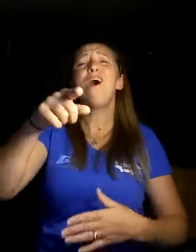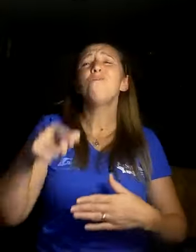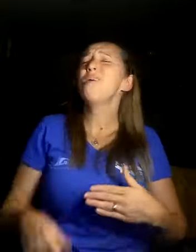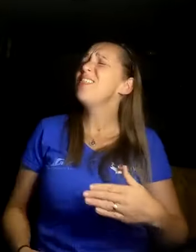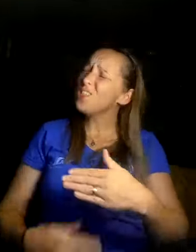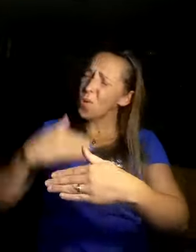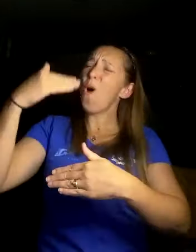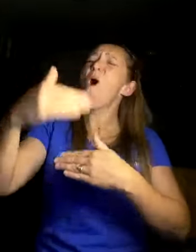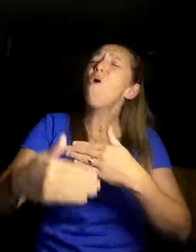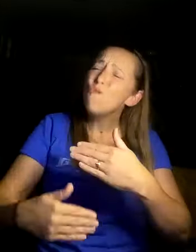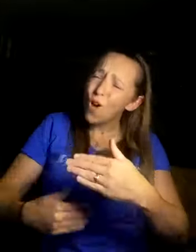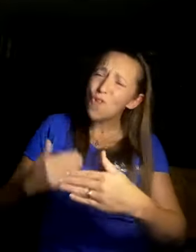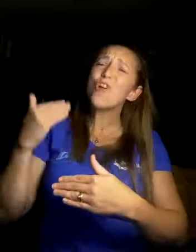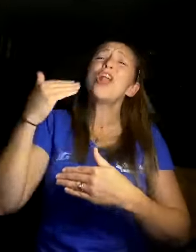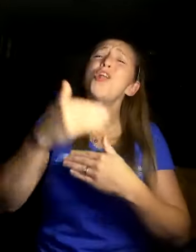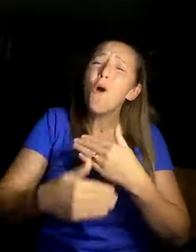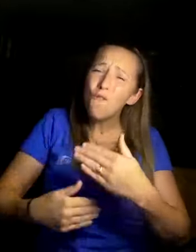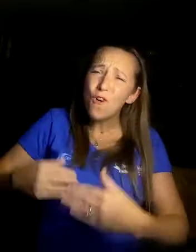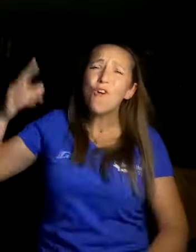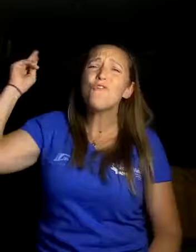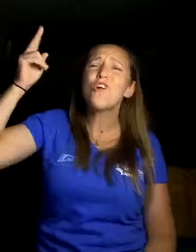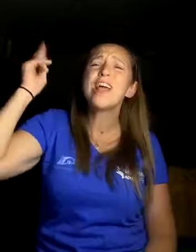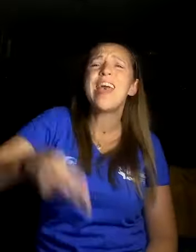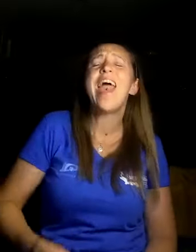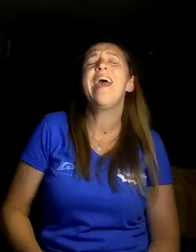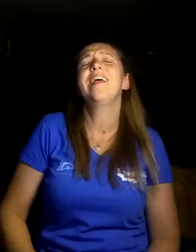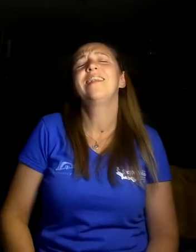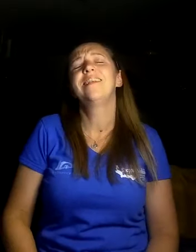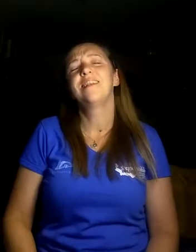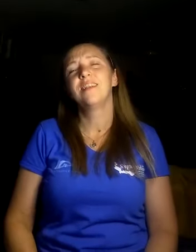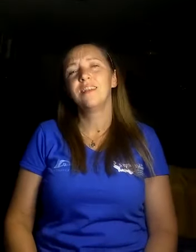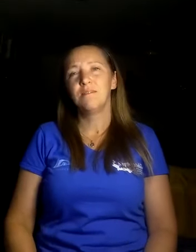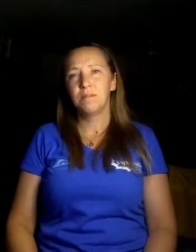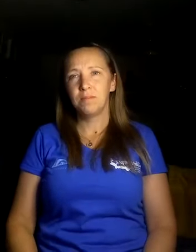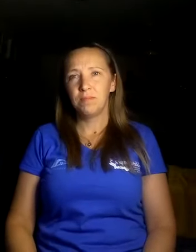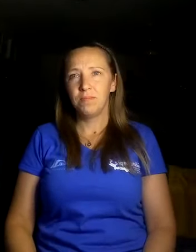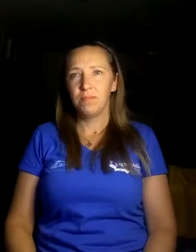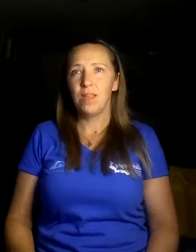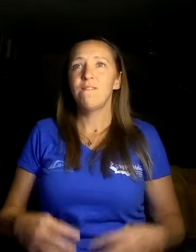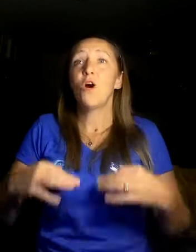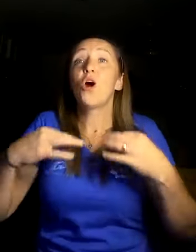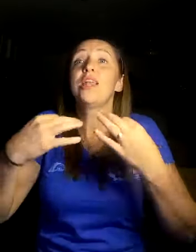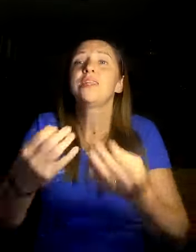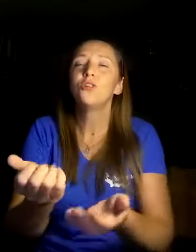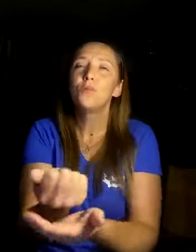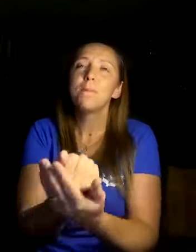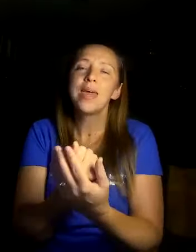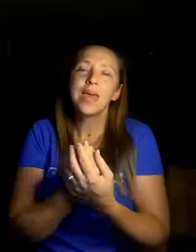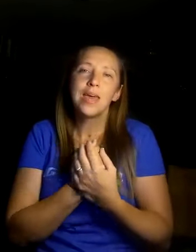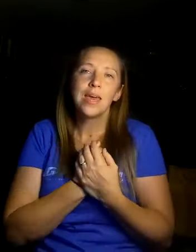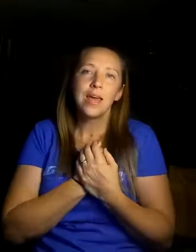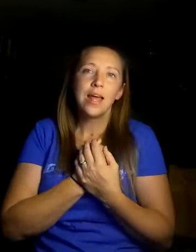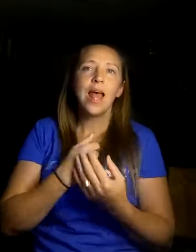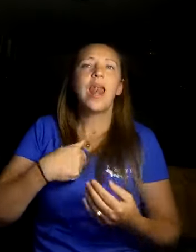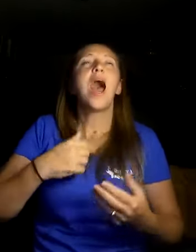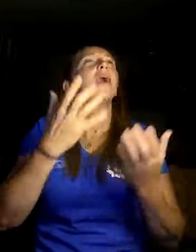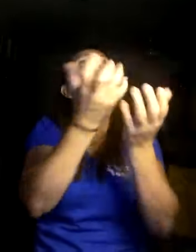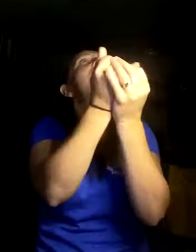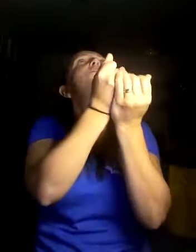love with you Over and over Again Fall into me And I'll catch